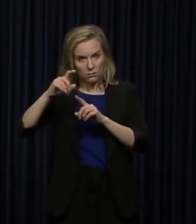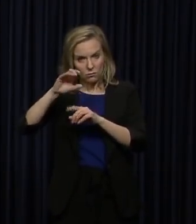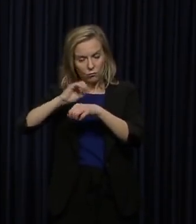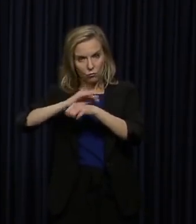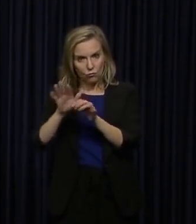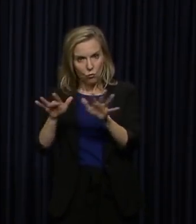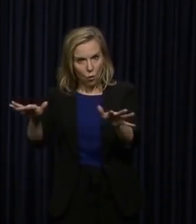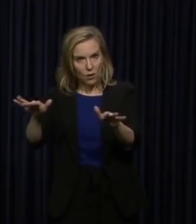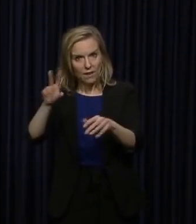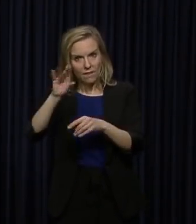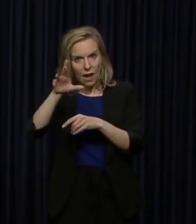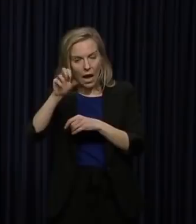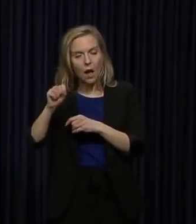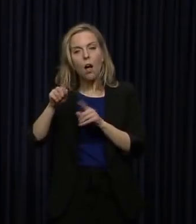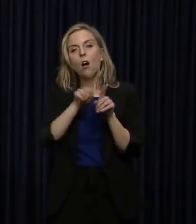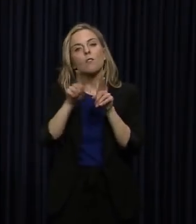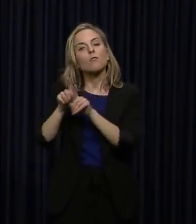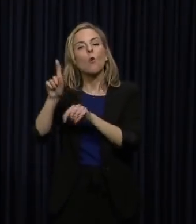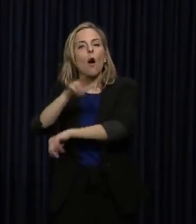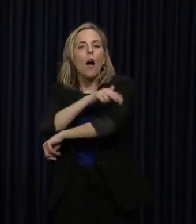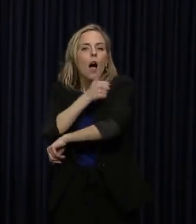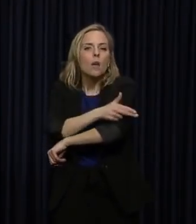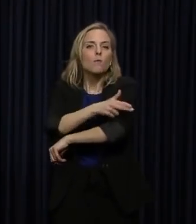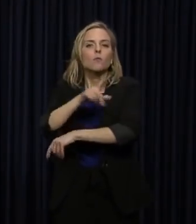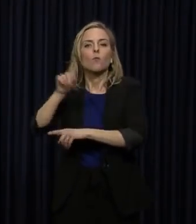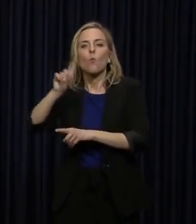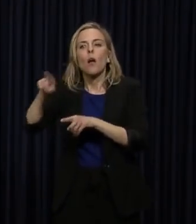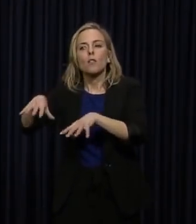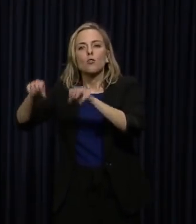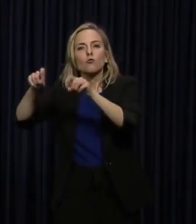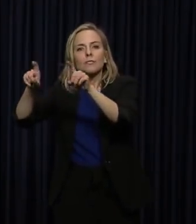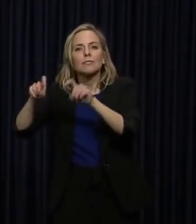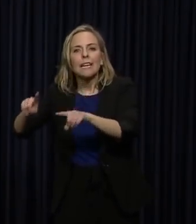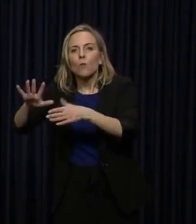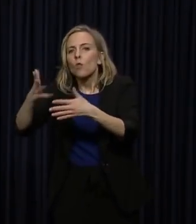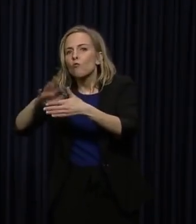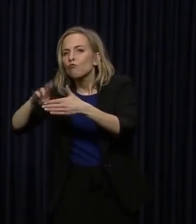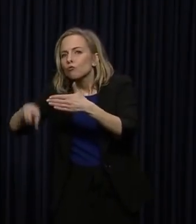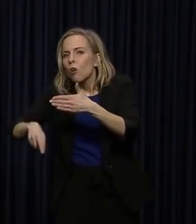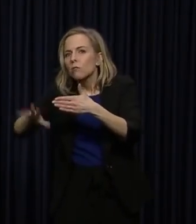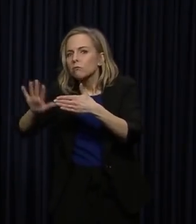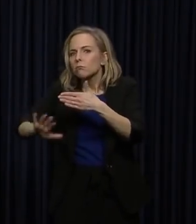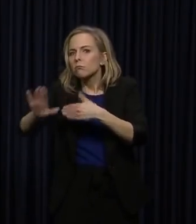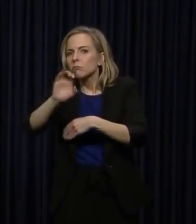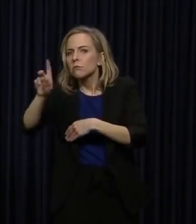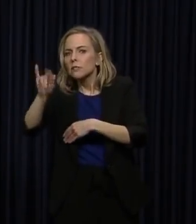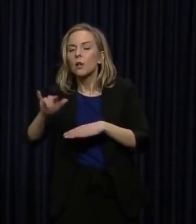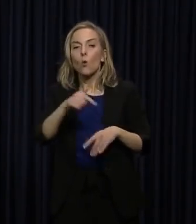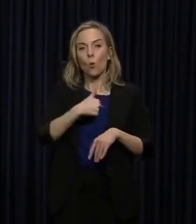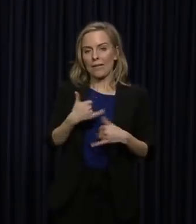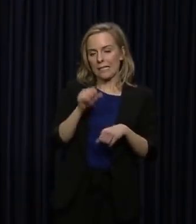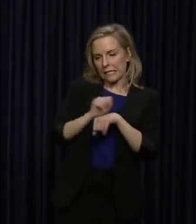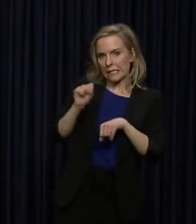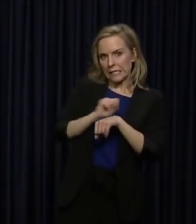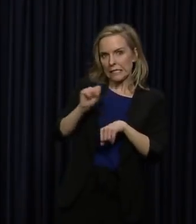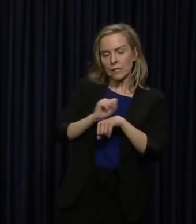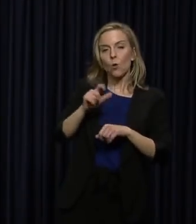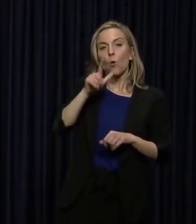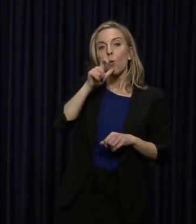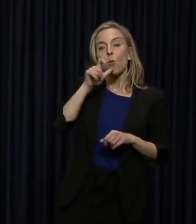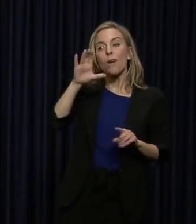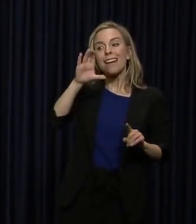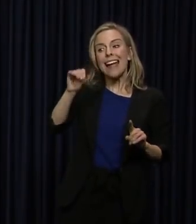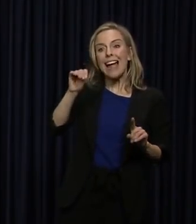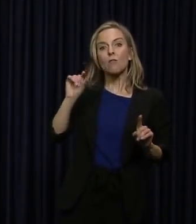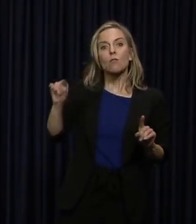breakdown of counties and hospitals where the tests took place and the results? We are working on being able to post counties that have had